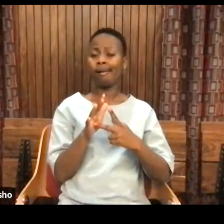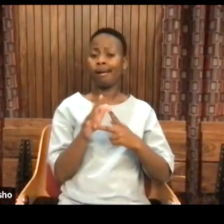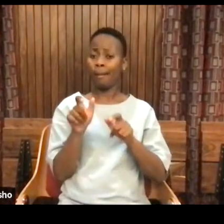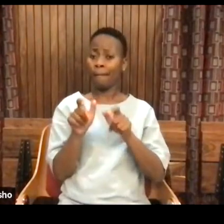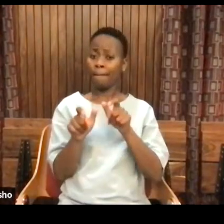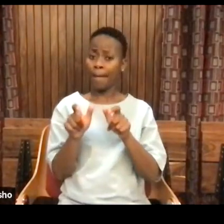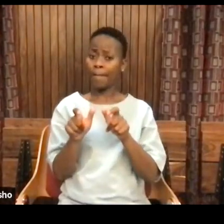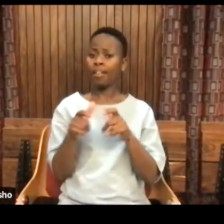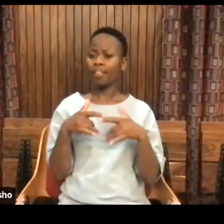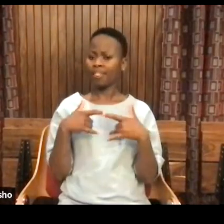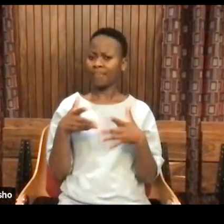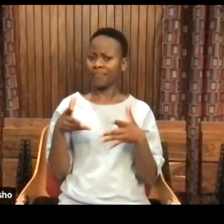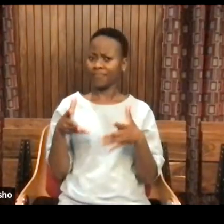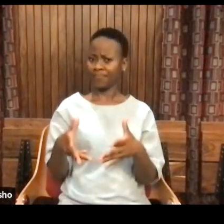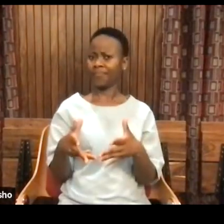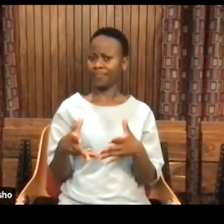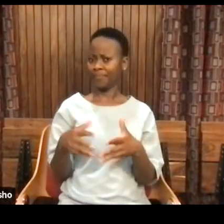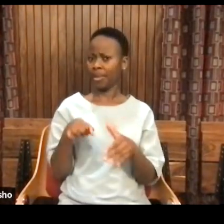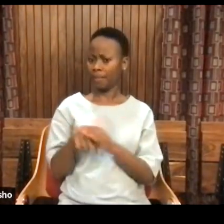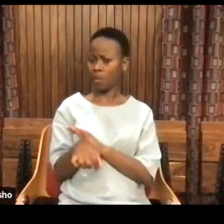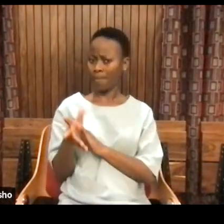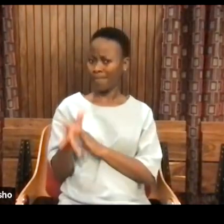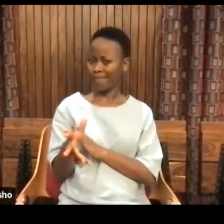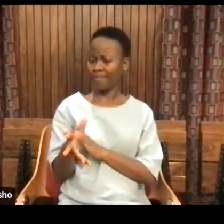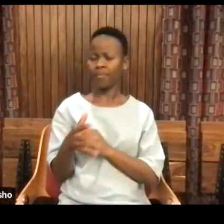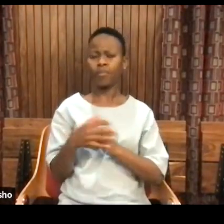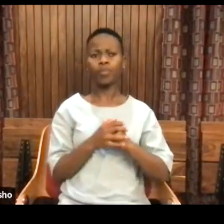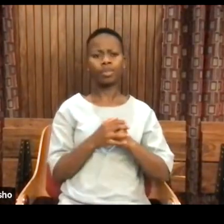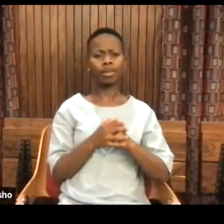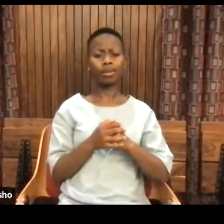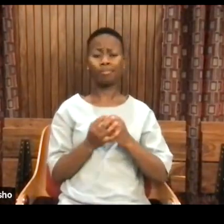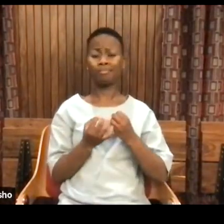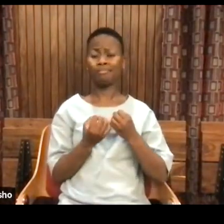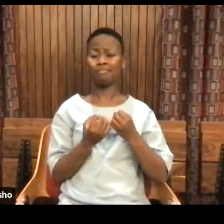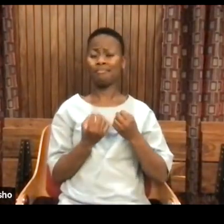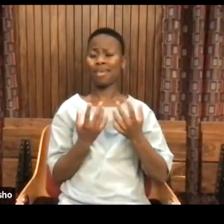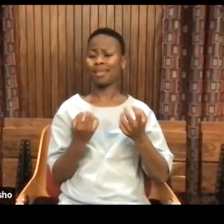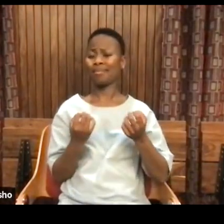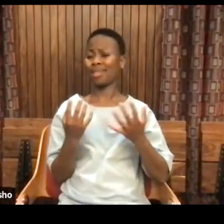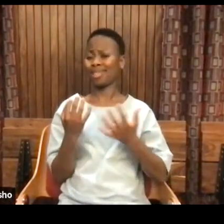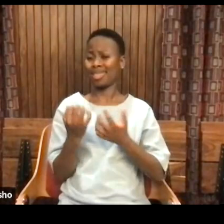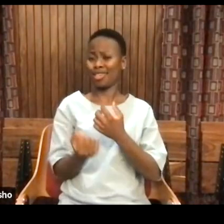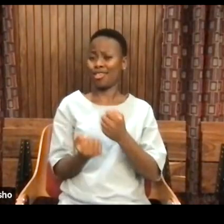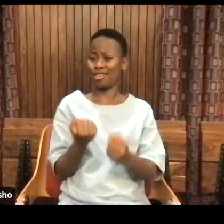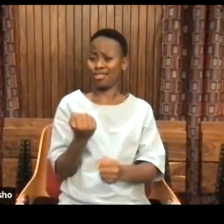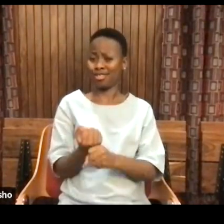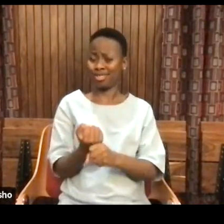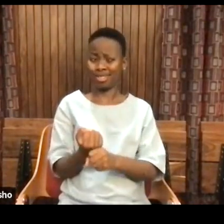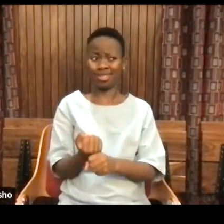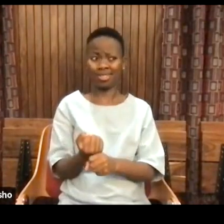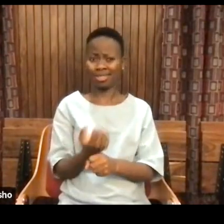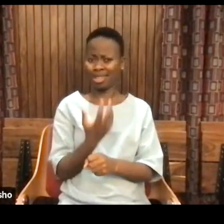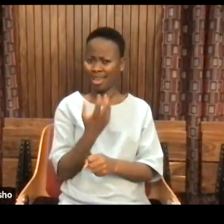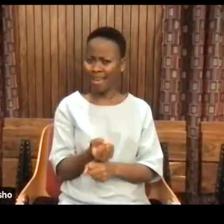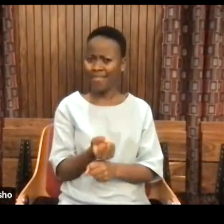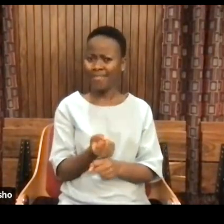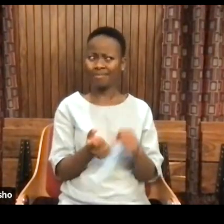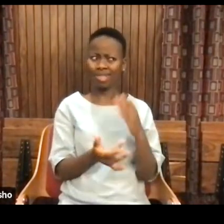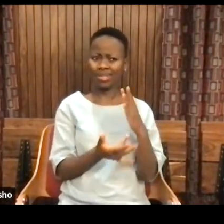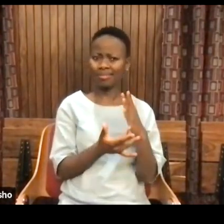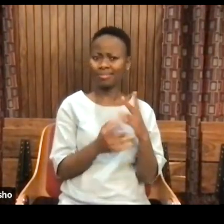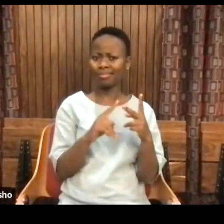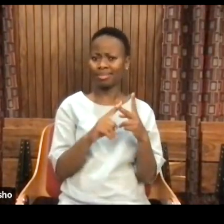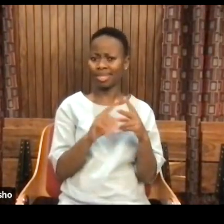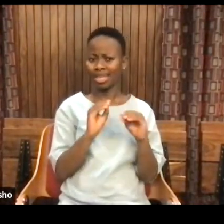those people who are the Indigenous peoples here, had thousands of years of education, technology, and